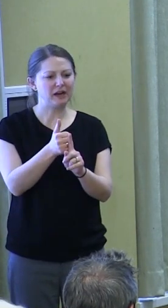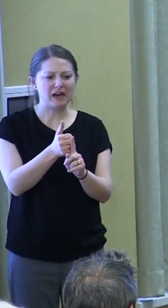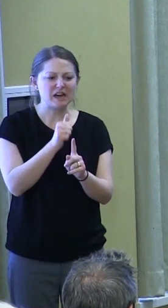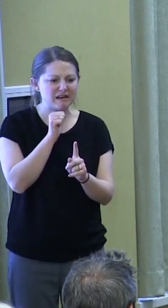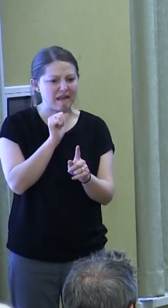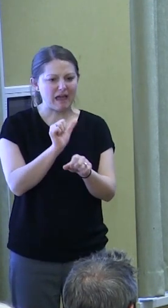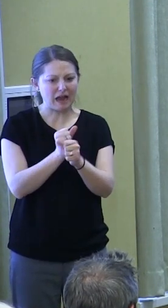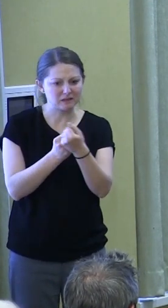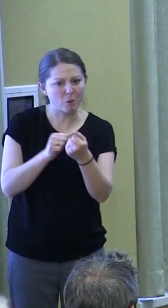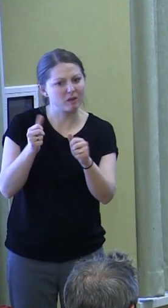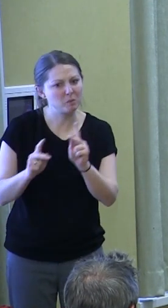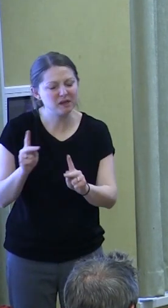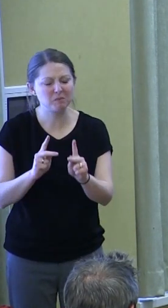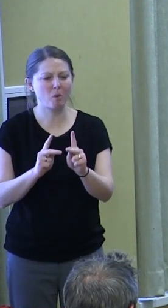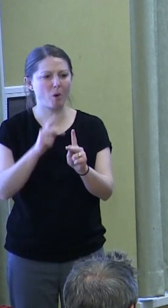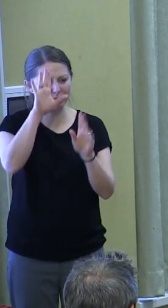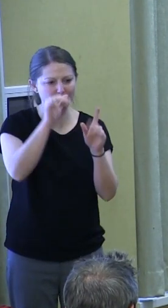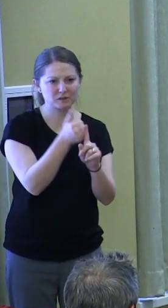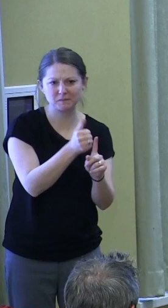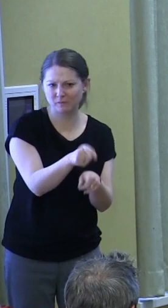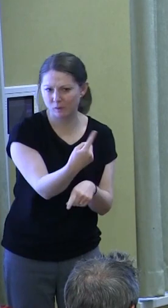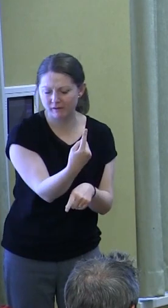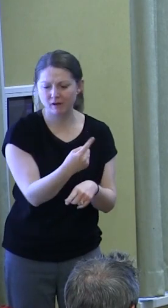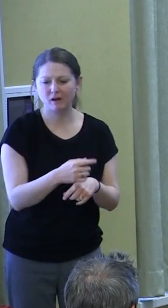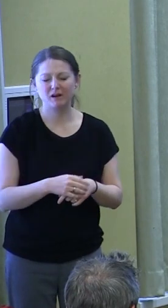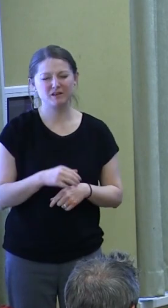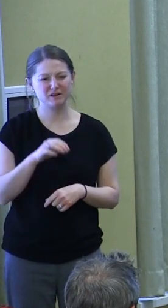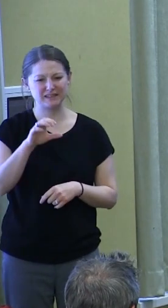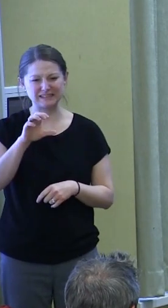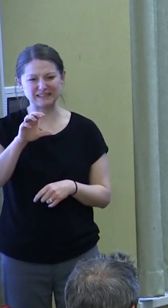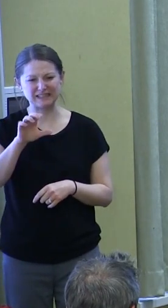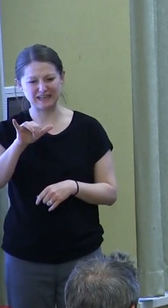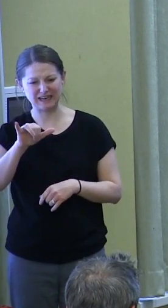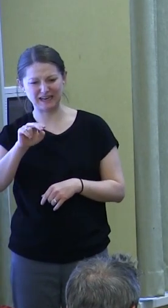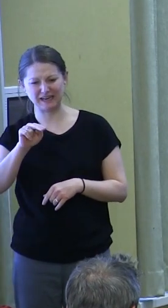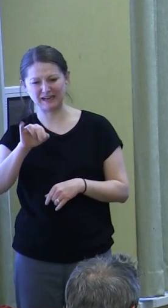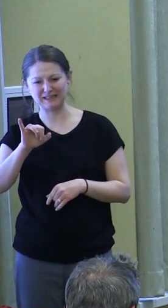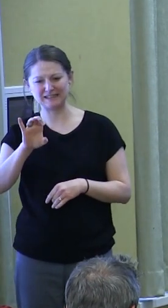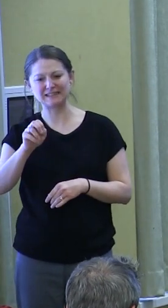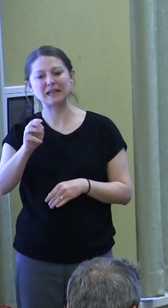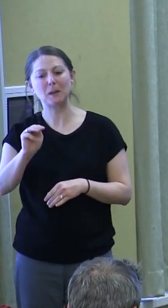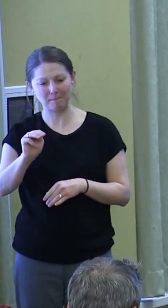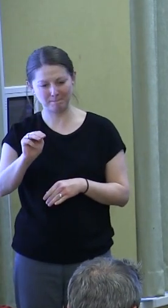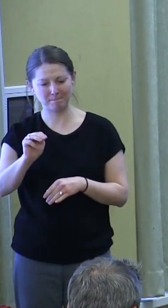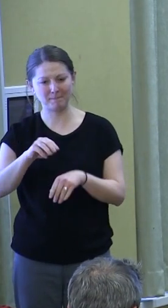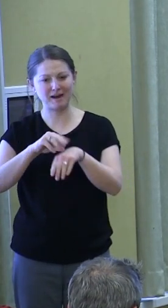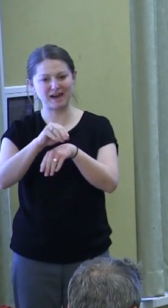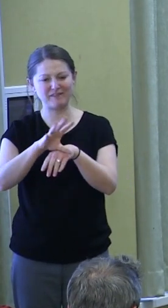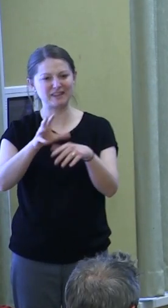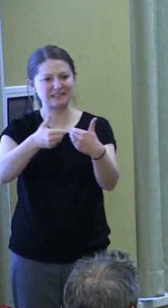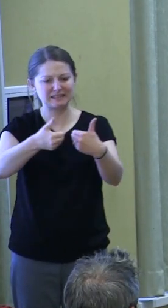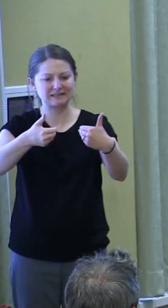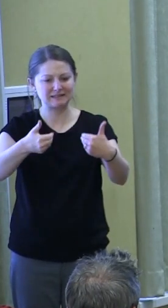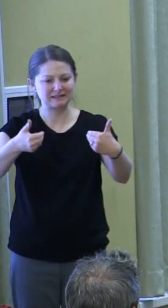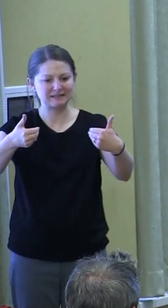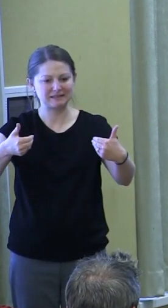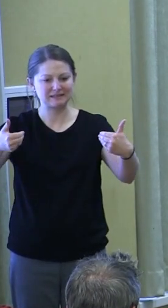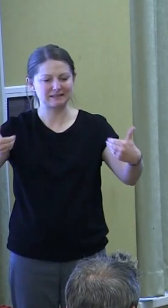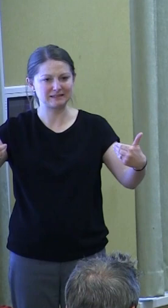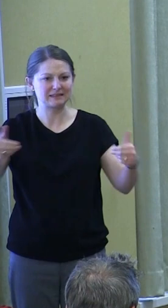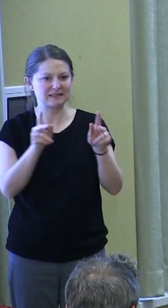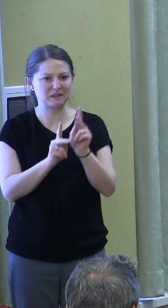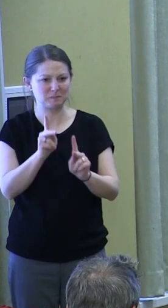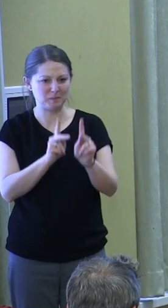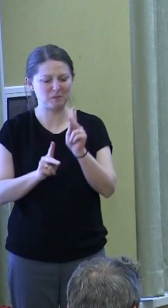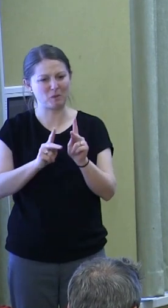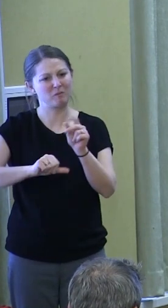others. Now note here how cynicism functions as a distancing maneuver. It separates citizens